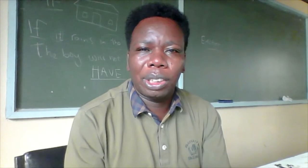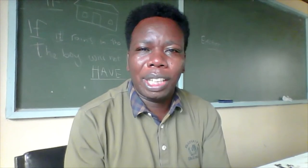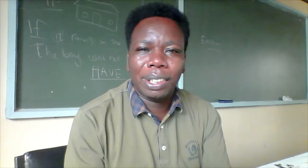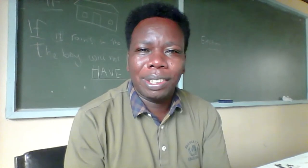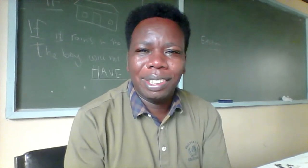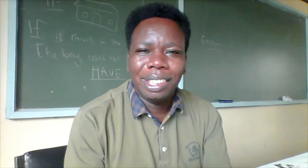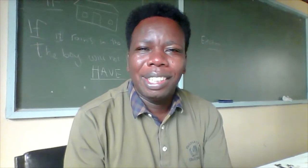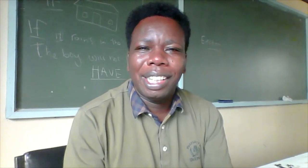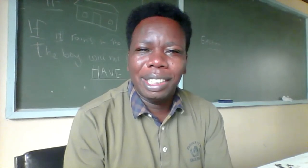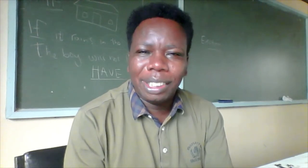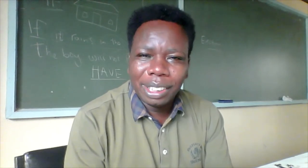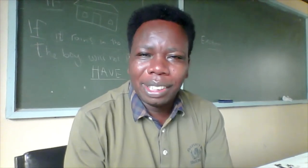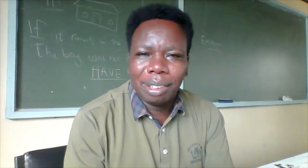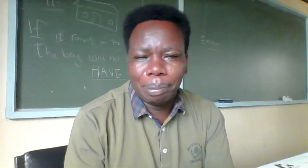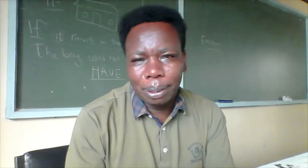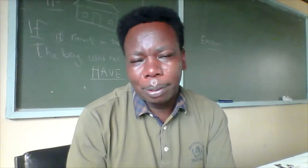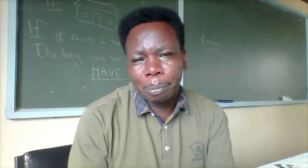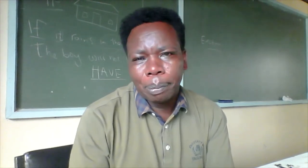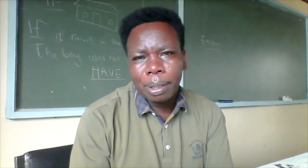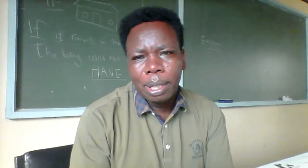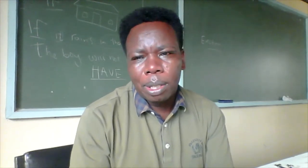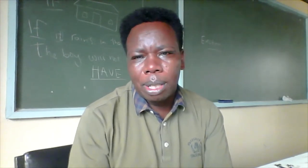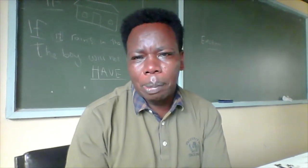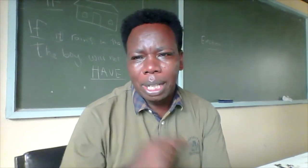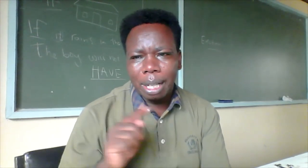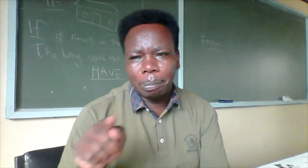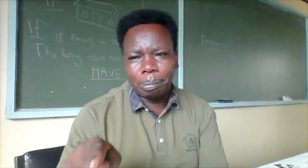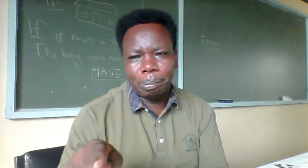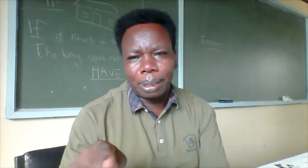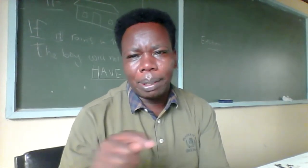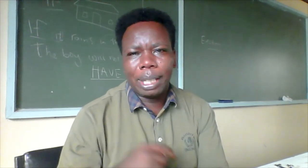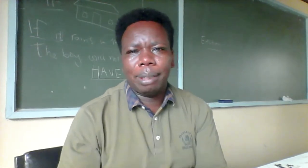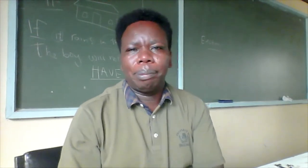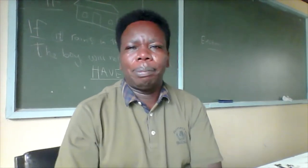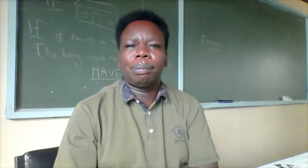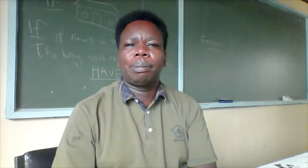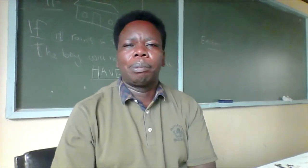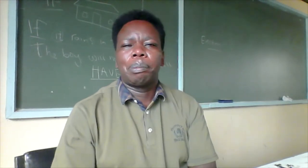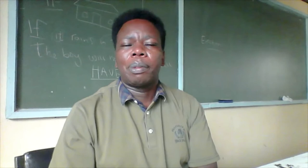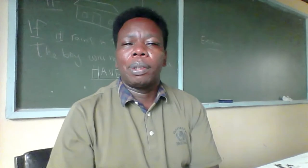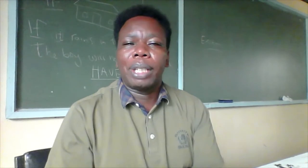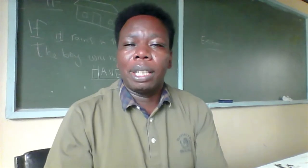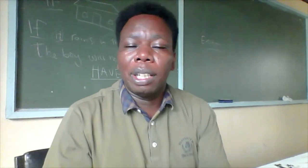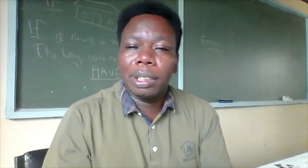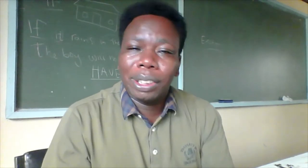channel and teach them more so subscribe down there you can also